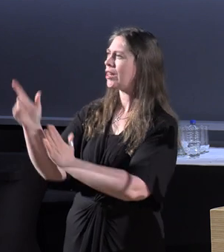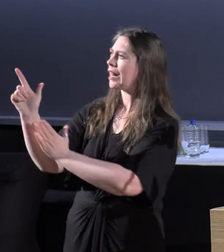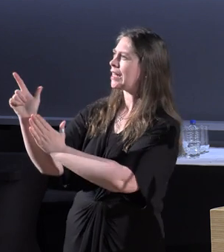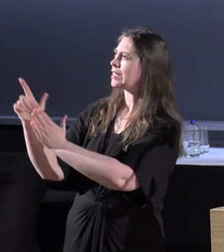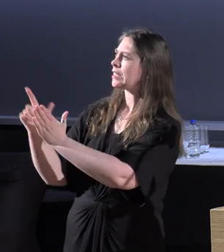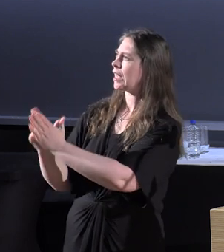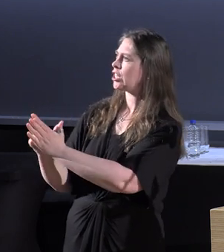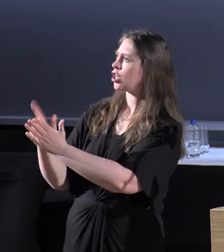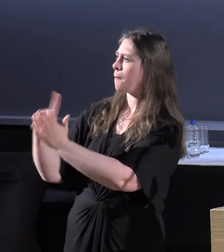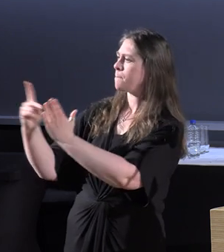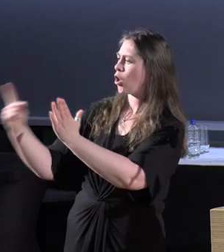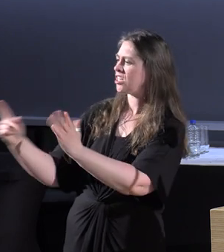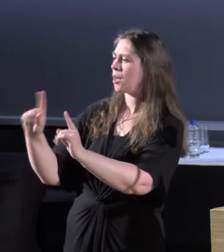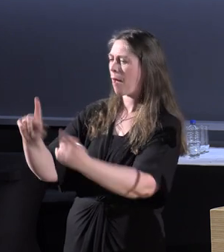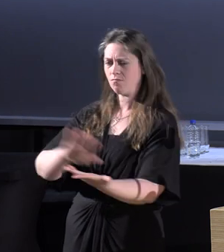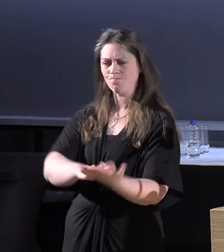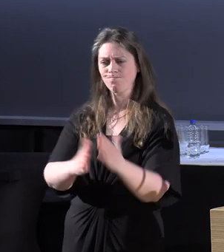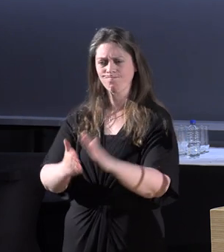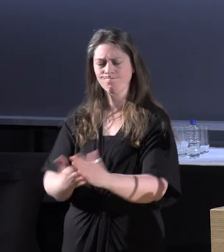and policy.